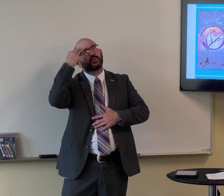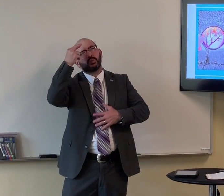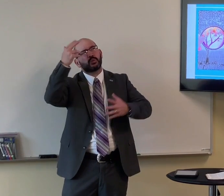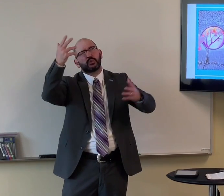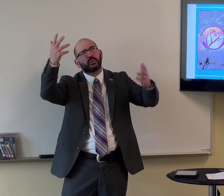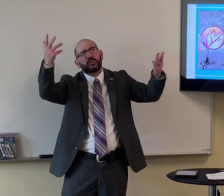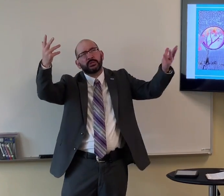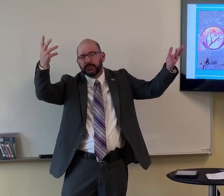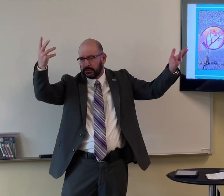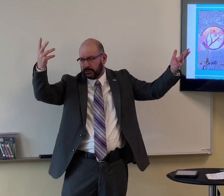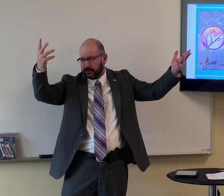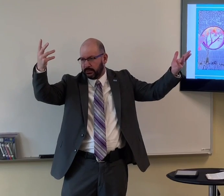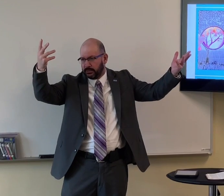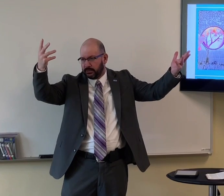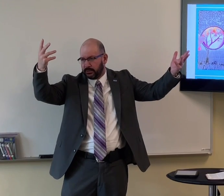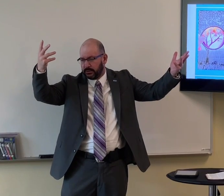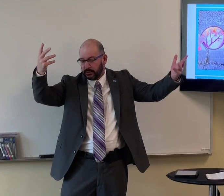What's the reason for this bad thing happening to me?